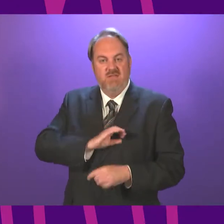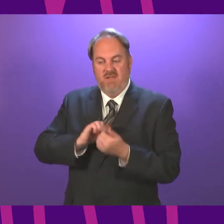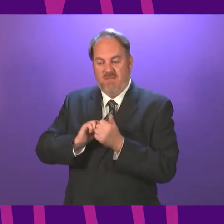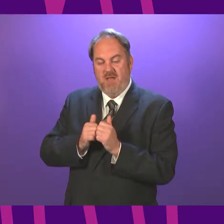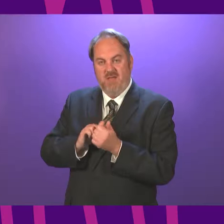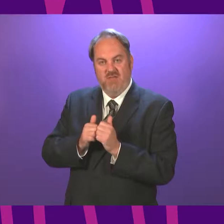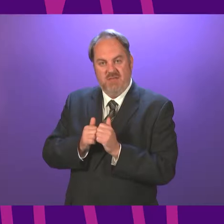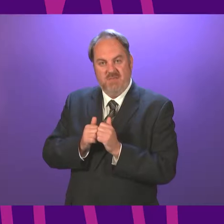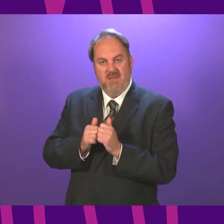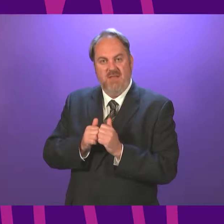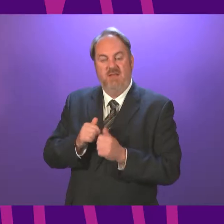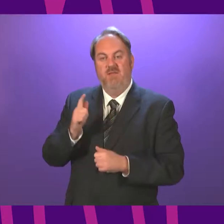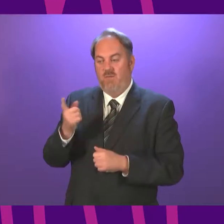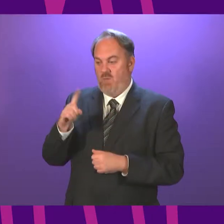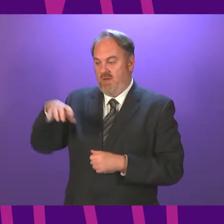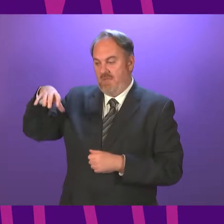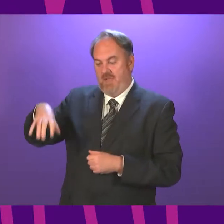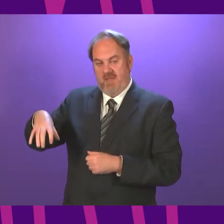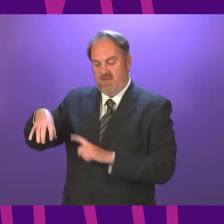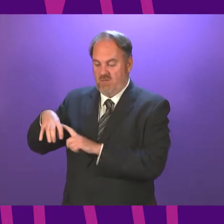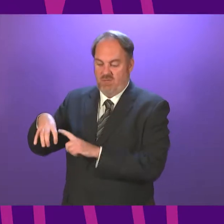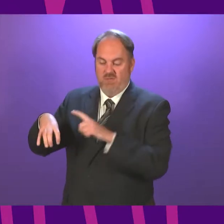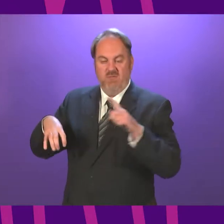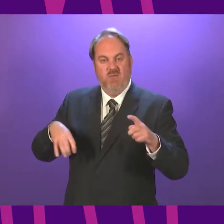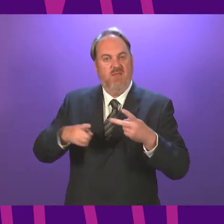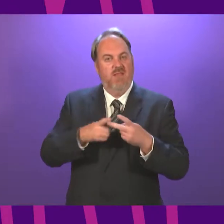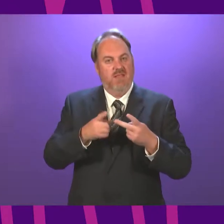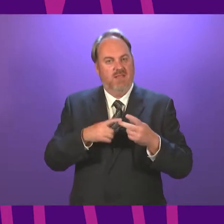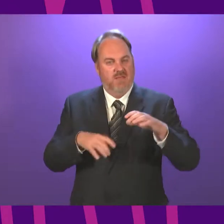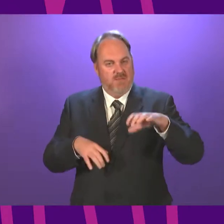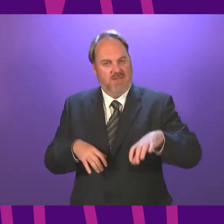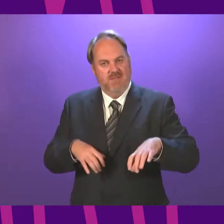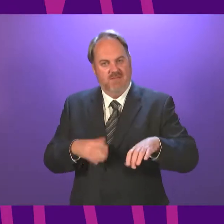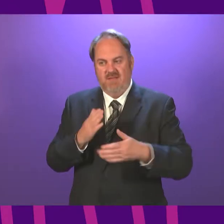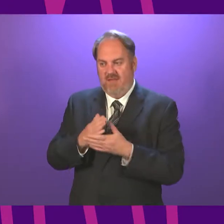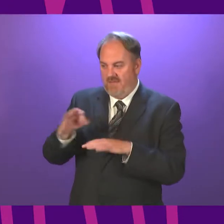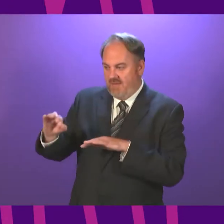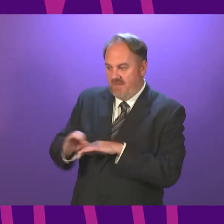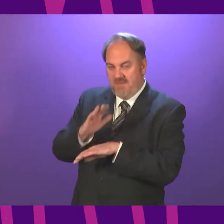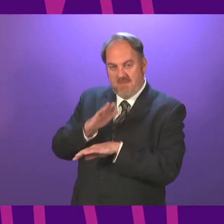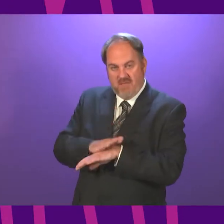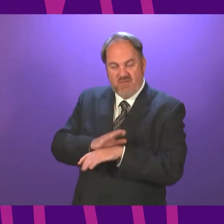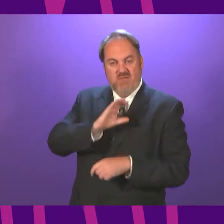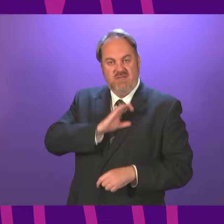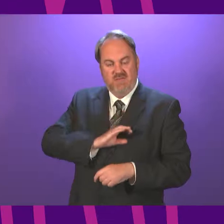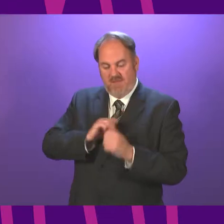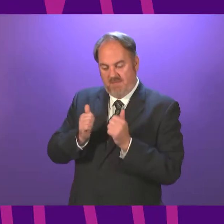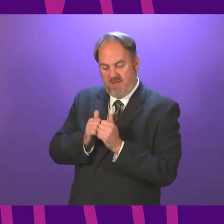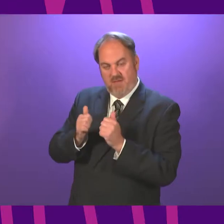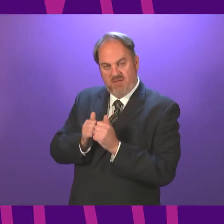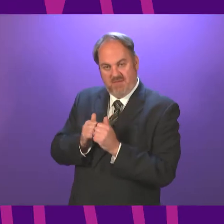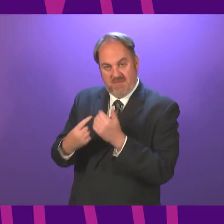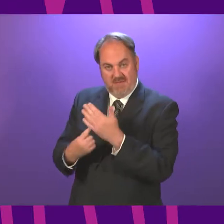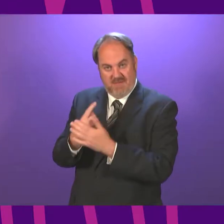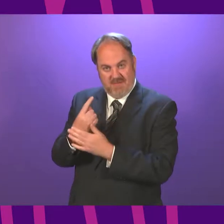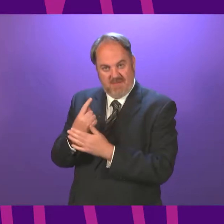accompanied from one part of a premise to part of those premises where a marriage or civil partnership registration is taking